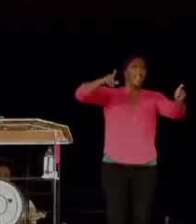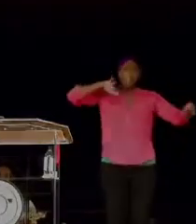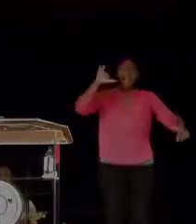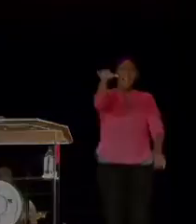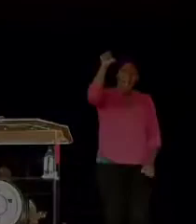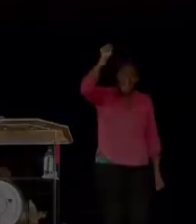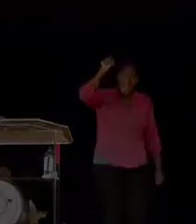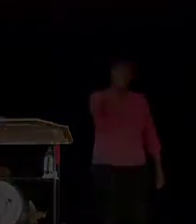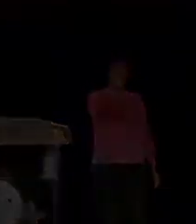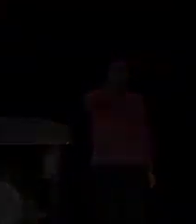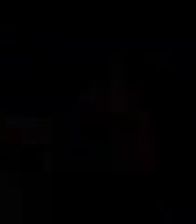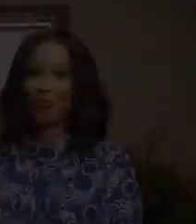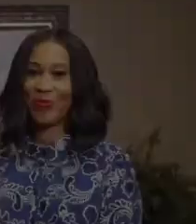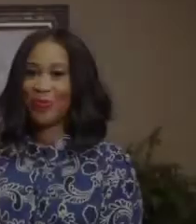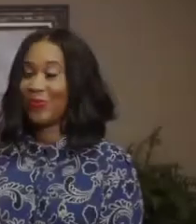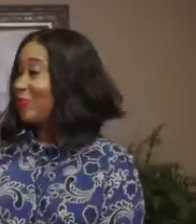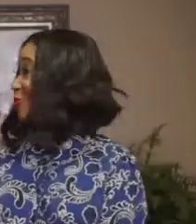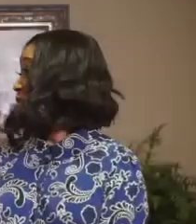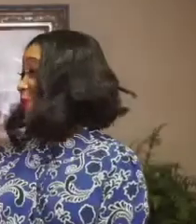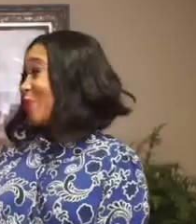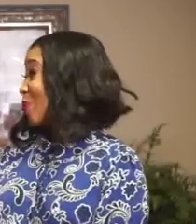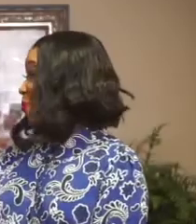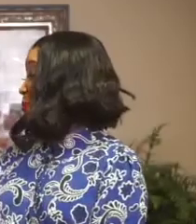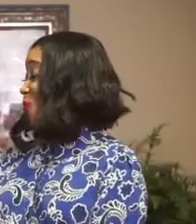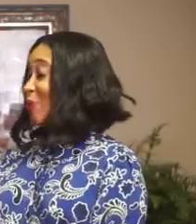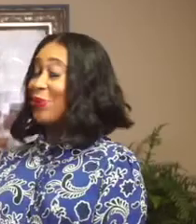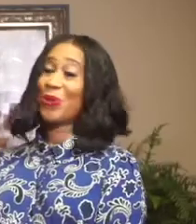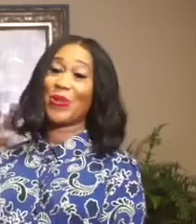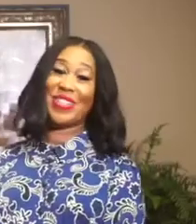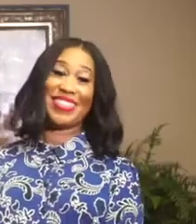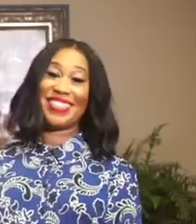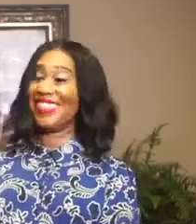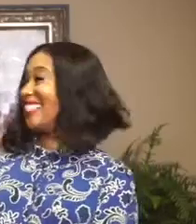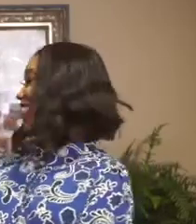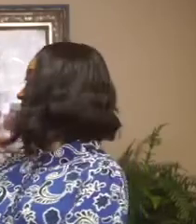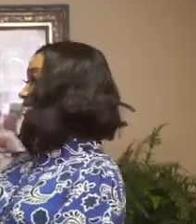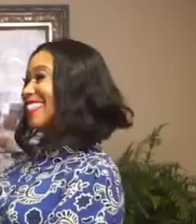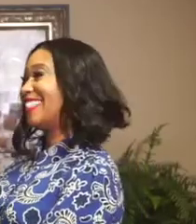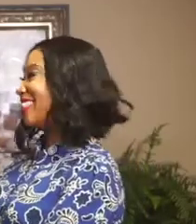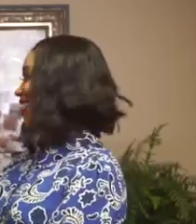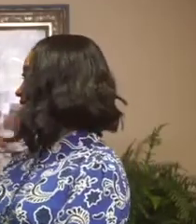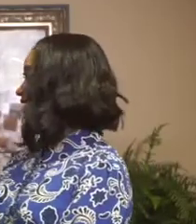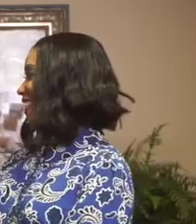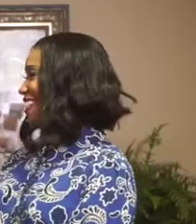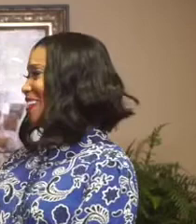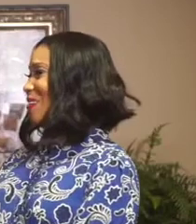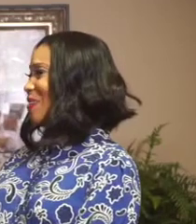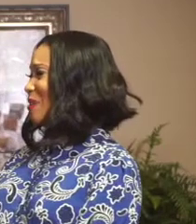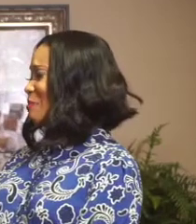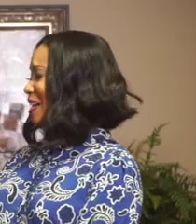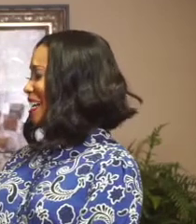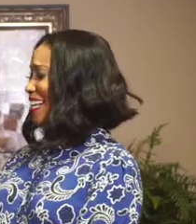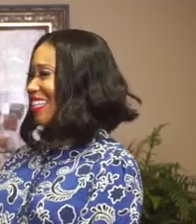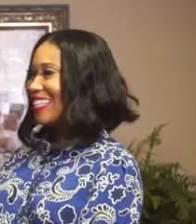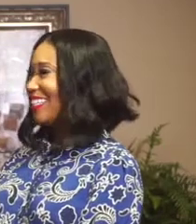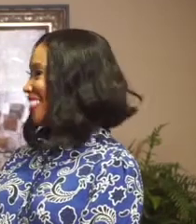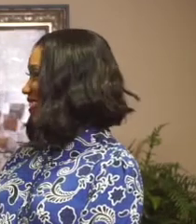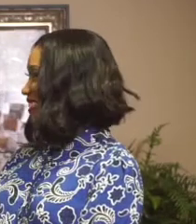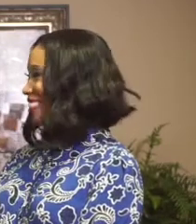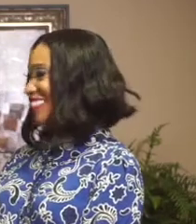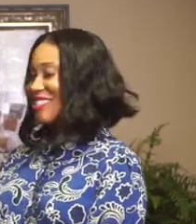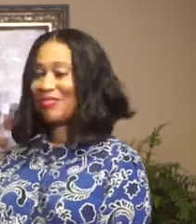say, let me tell you again. I mean, I kind of had an out-of-body experience. Oh my.